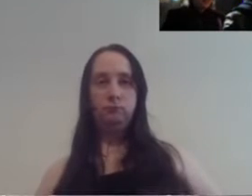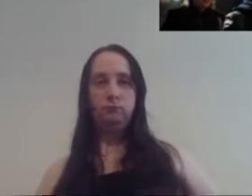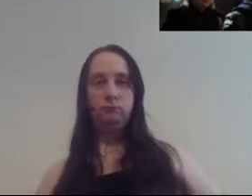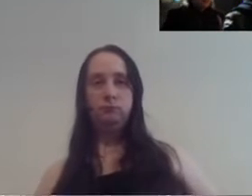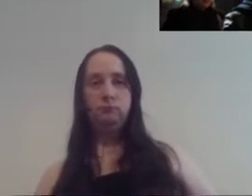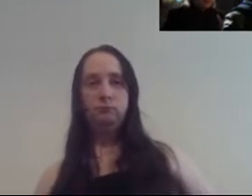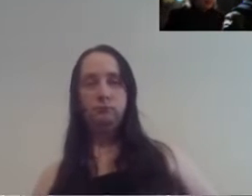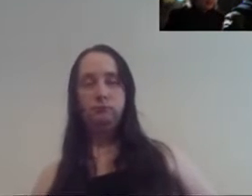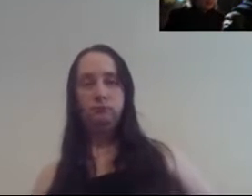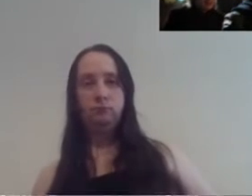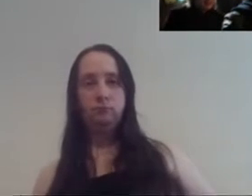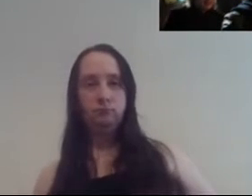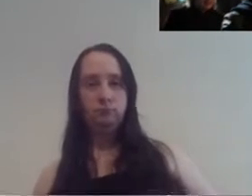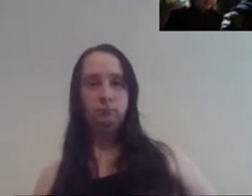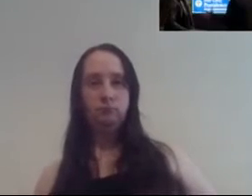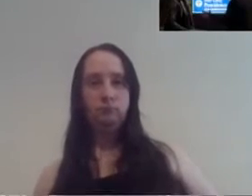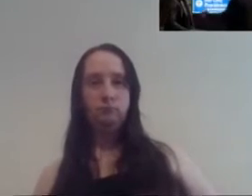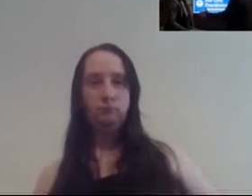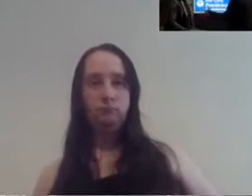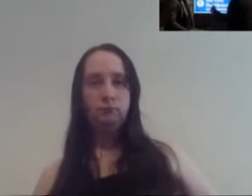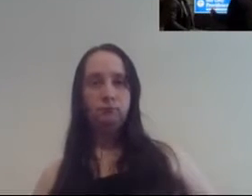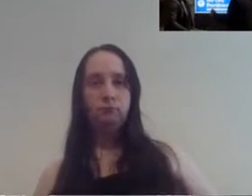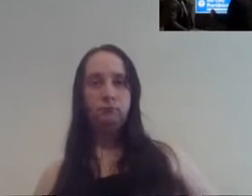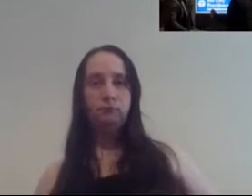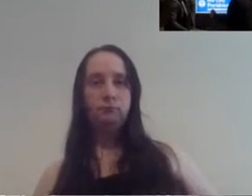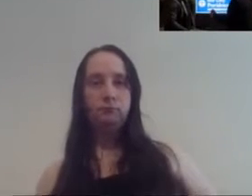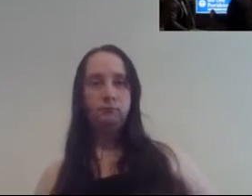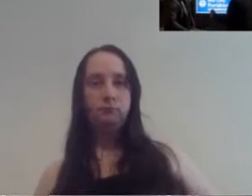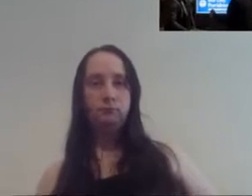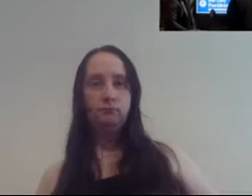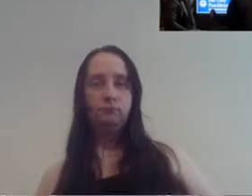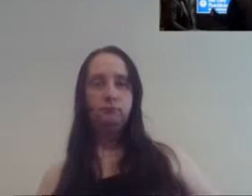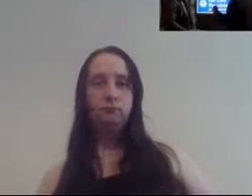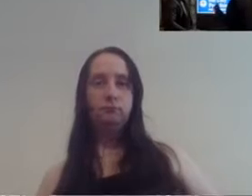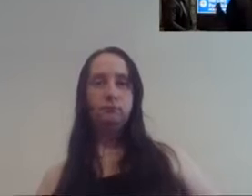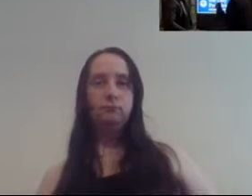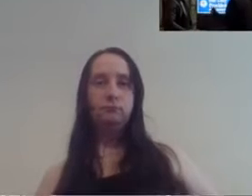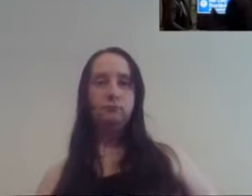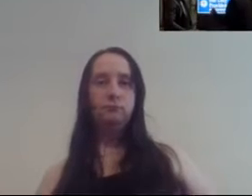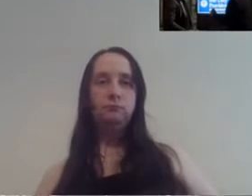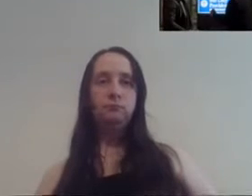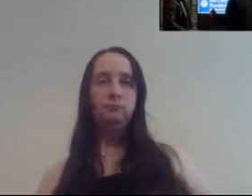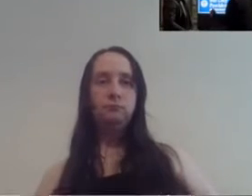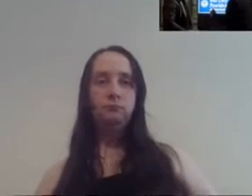then you should run through it grasp it and never let it go